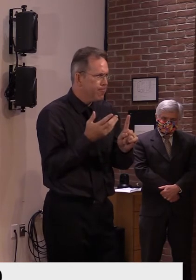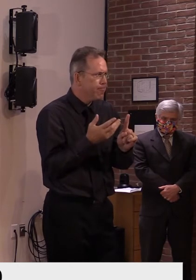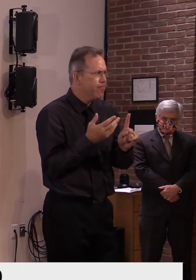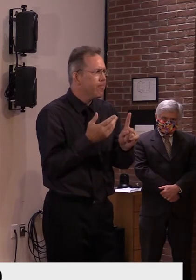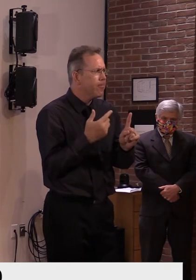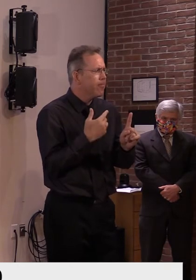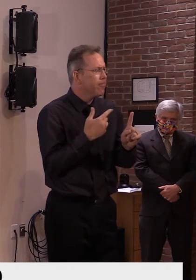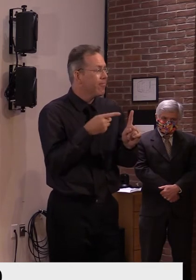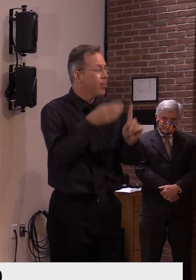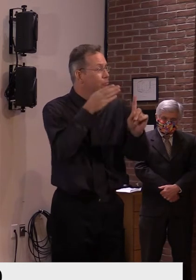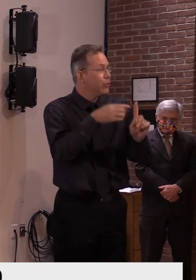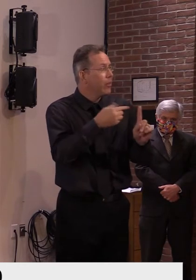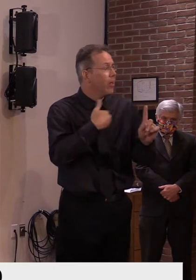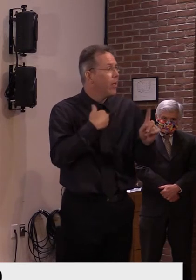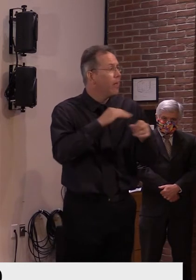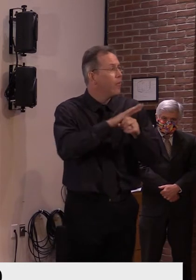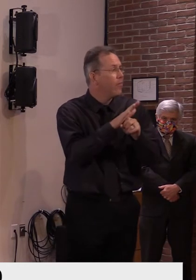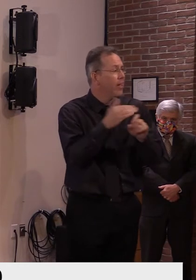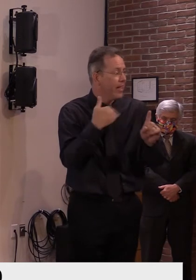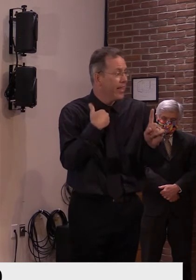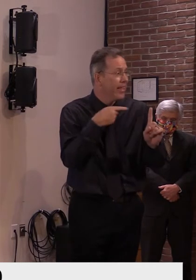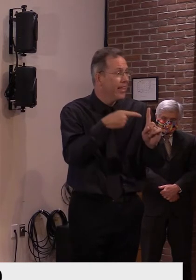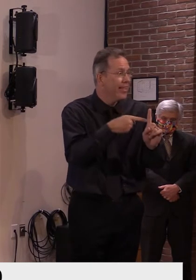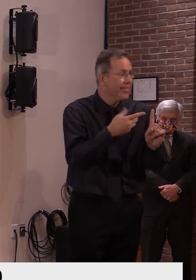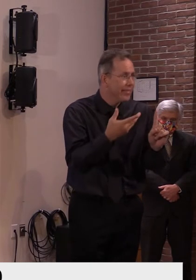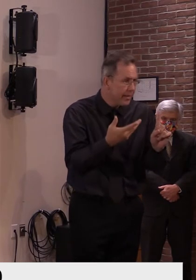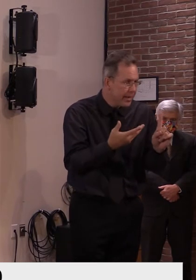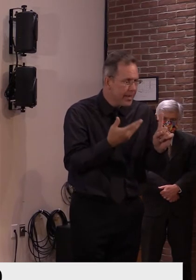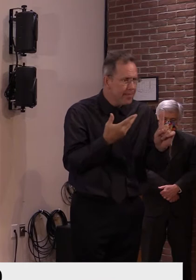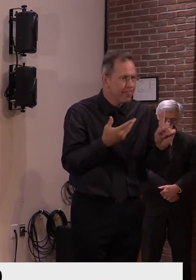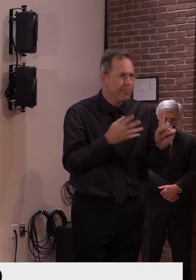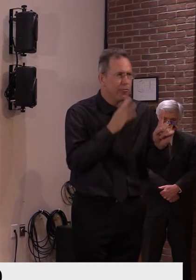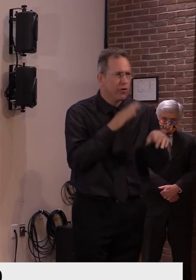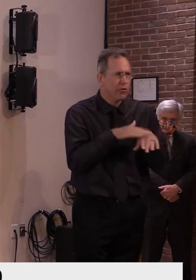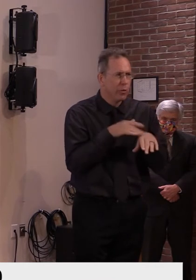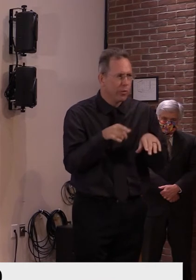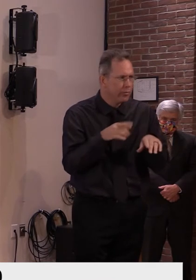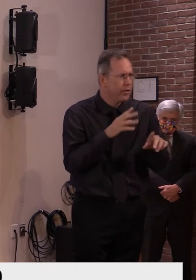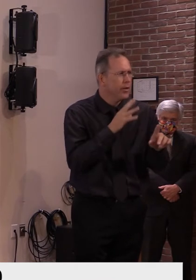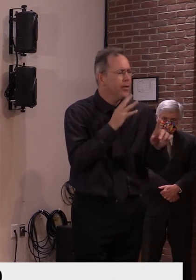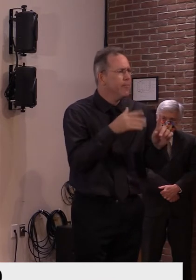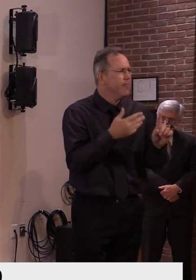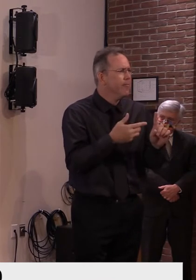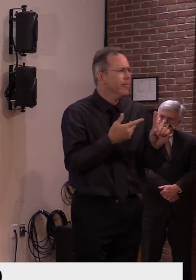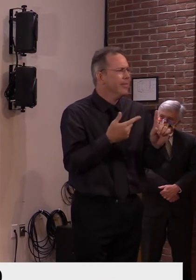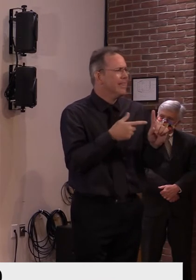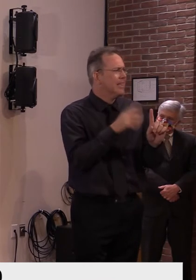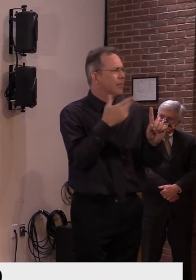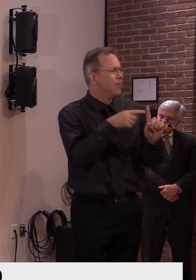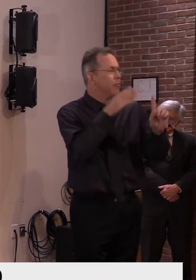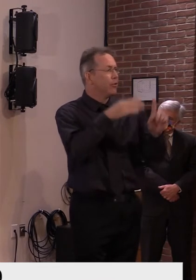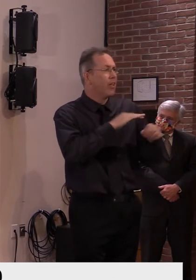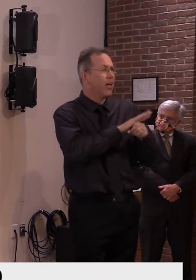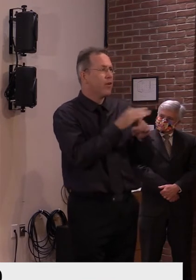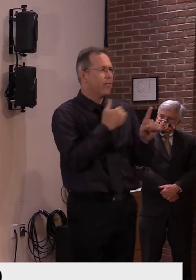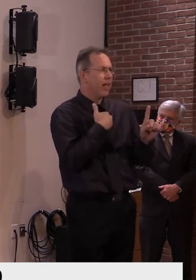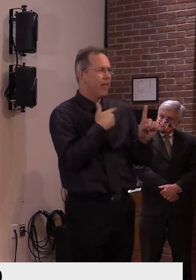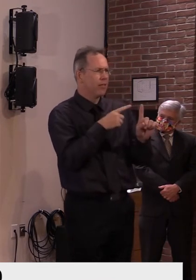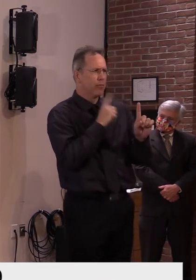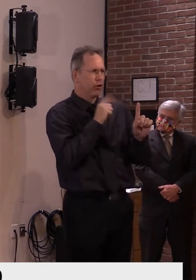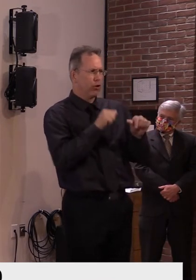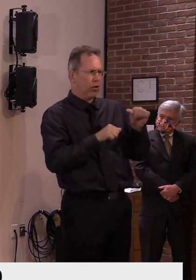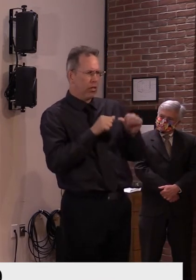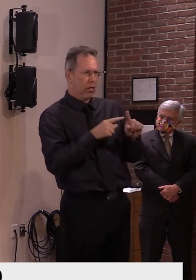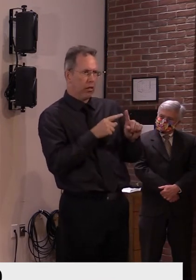prevaricating on the warmth that allowed us bringing a student here to Vermont and that there was a social gathering by